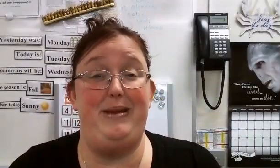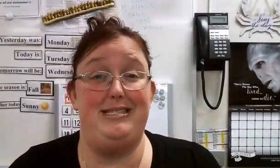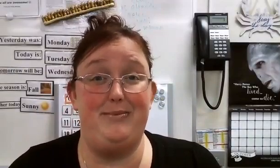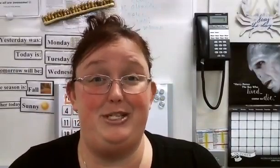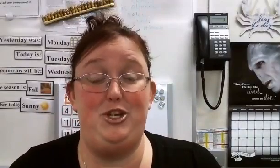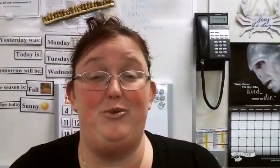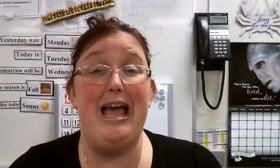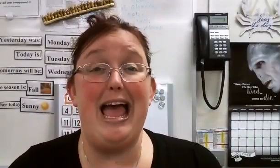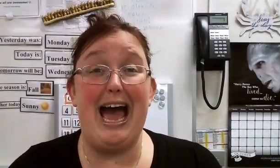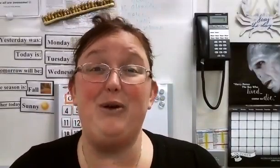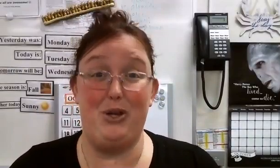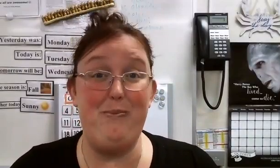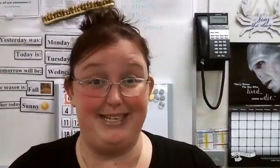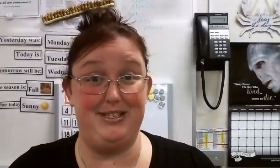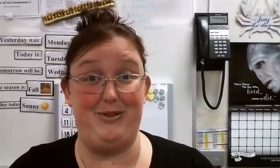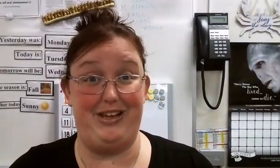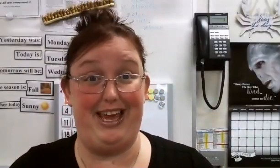be adapted to how you best communicate.